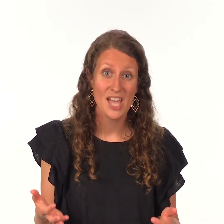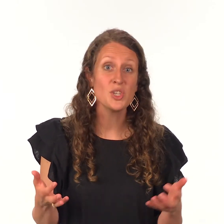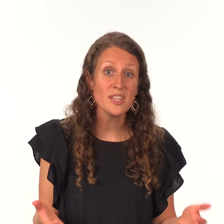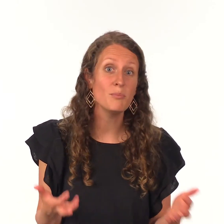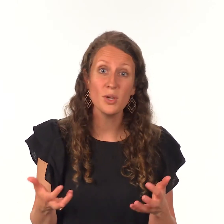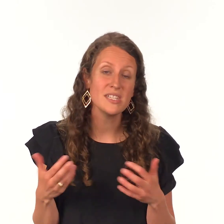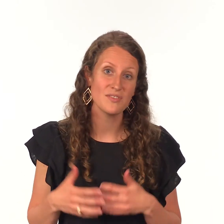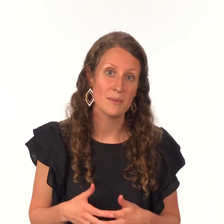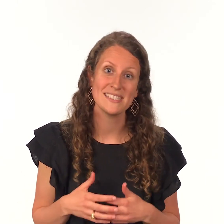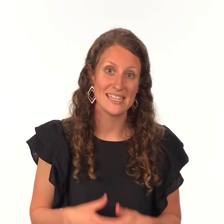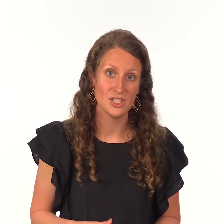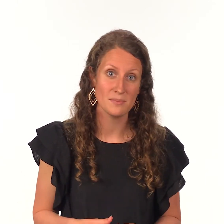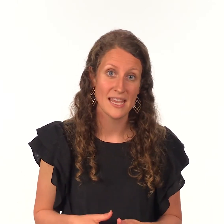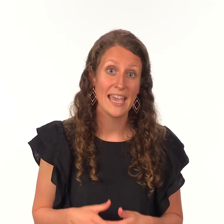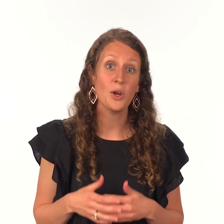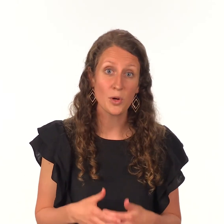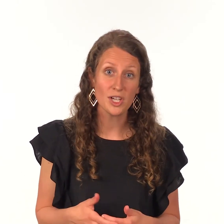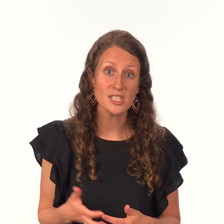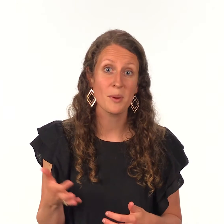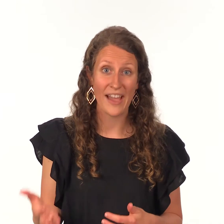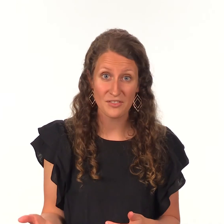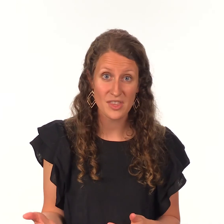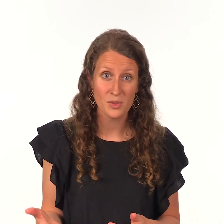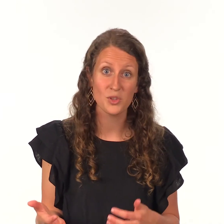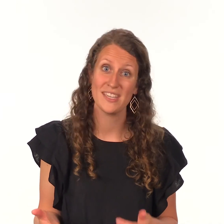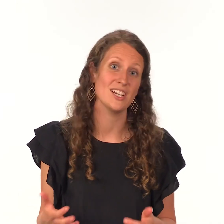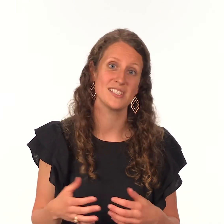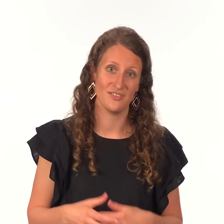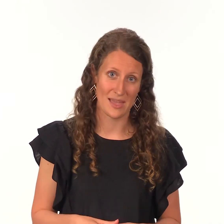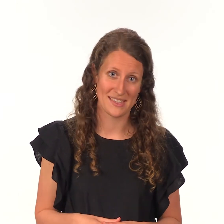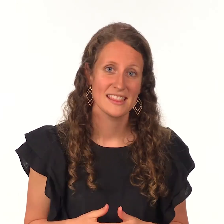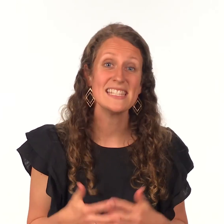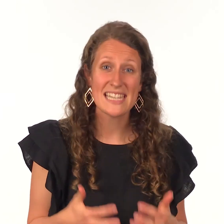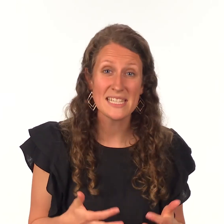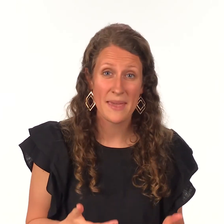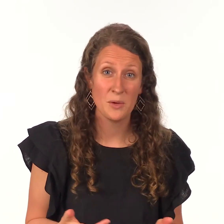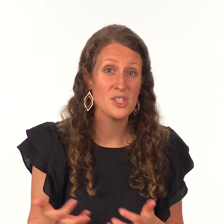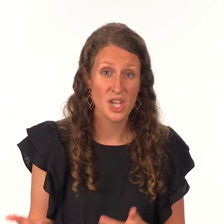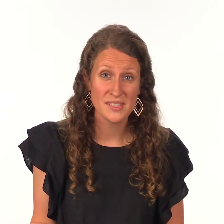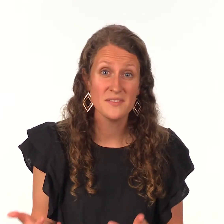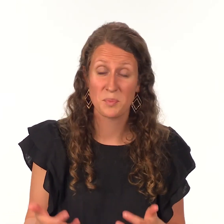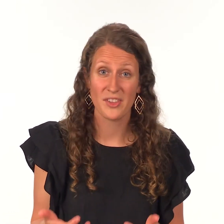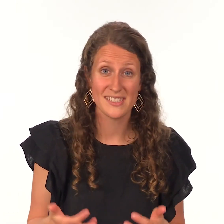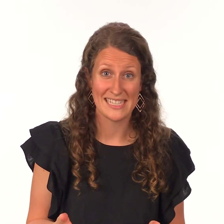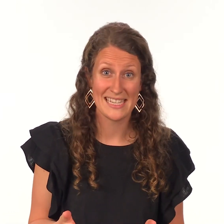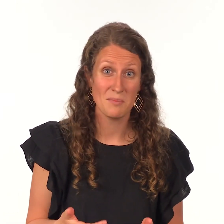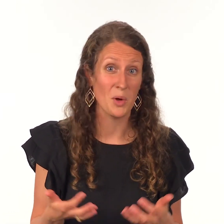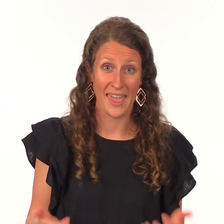joseph moved his family to egypt in order to provide for them through the years of famine this doesn't make what joseph's brothers did to him okay